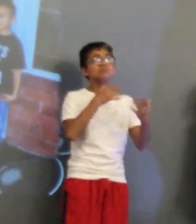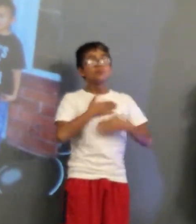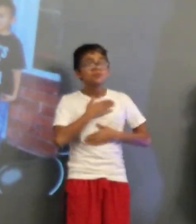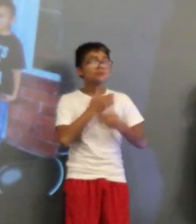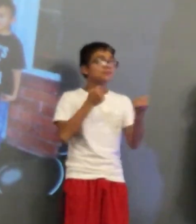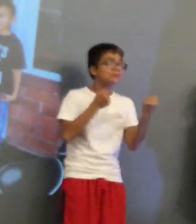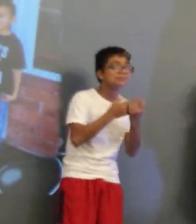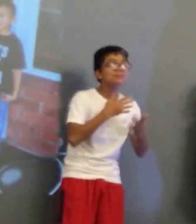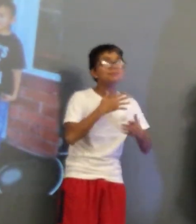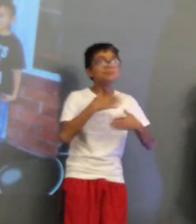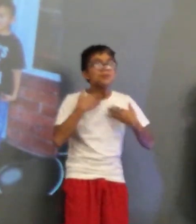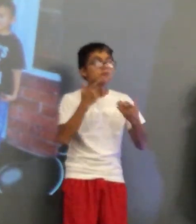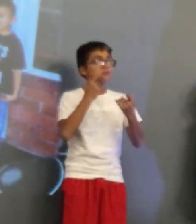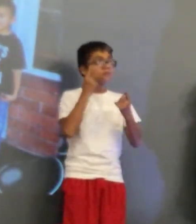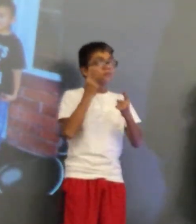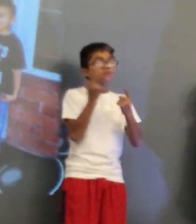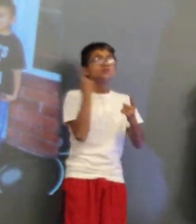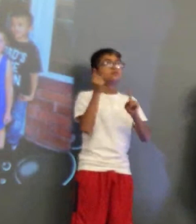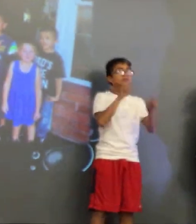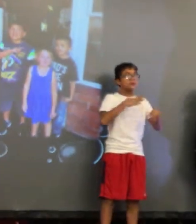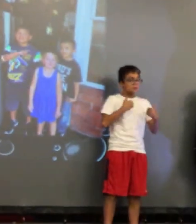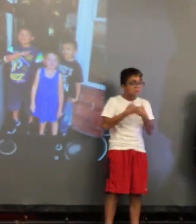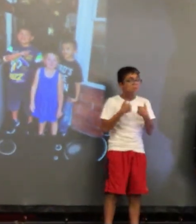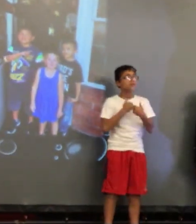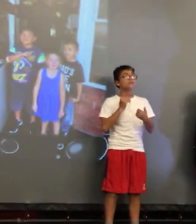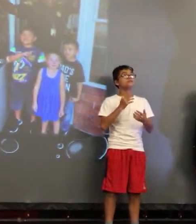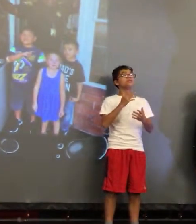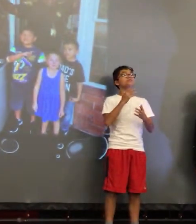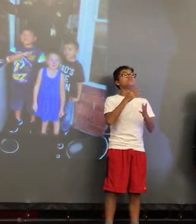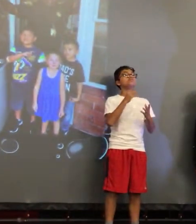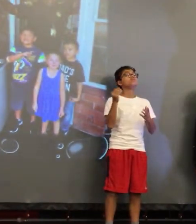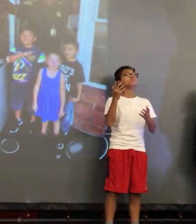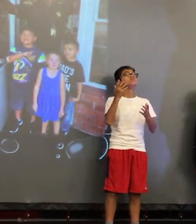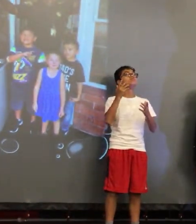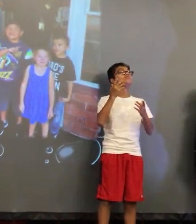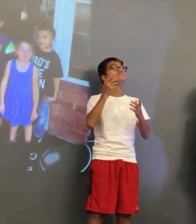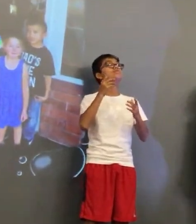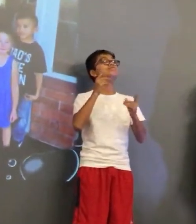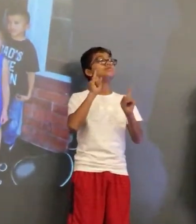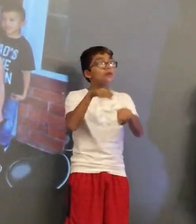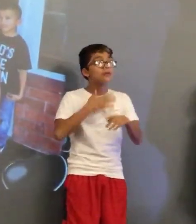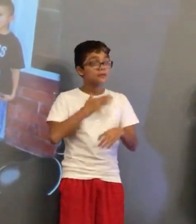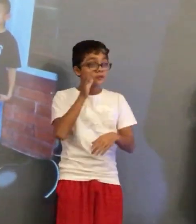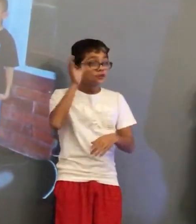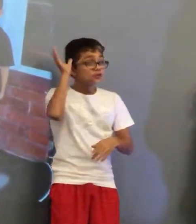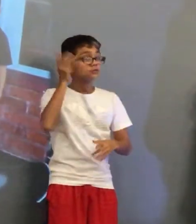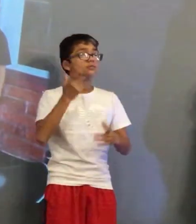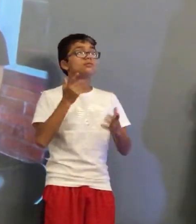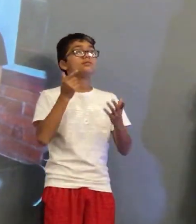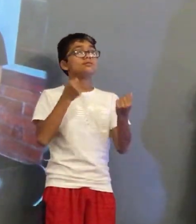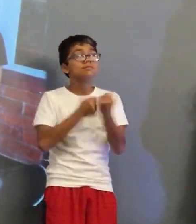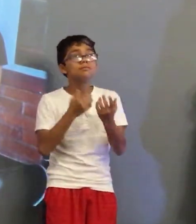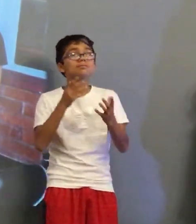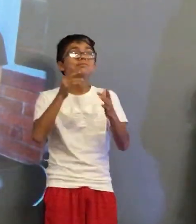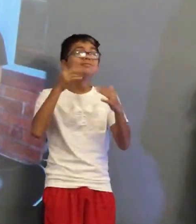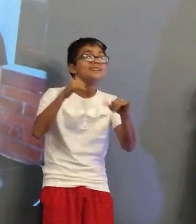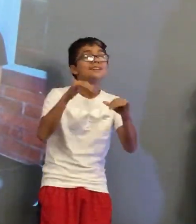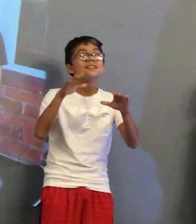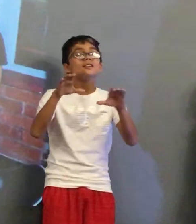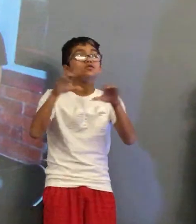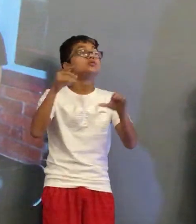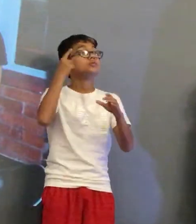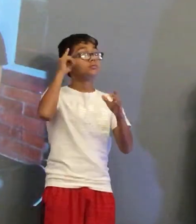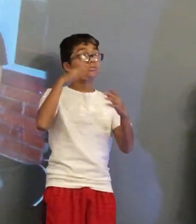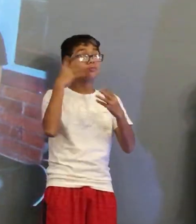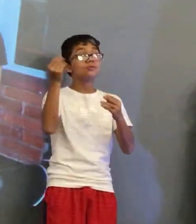It's been feeling different here. You know, the fist pumps. He'd always go to the games. He'd go to my cottage where I